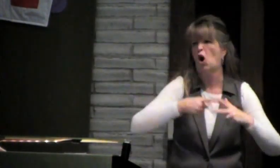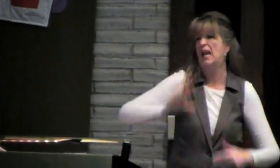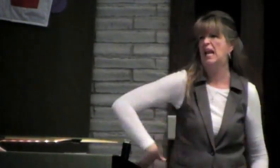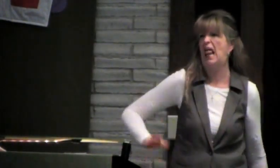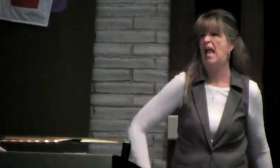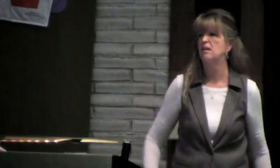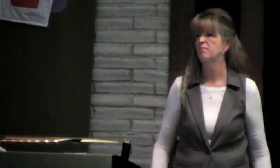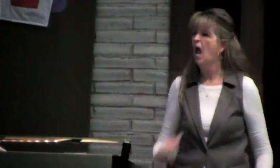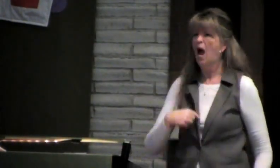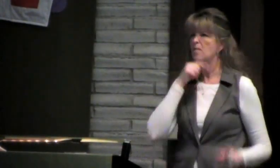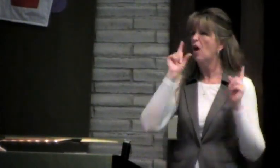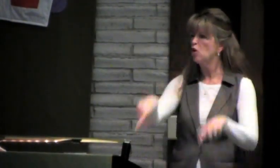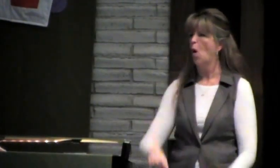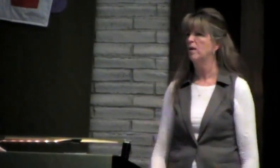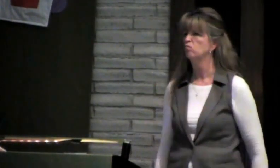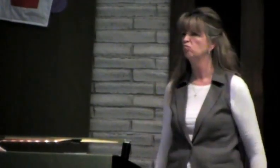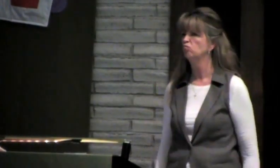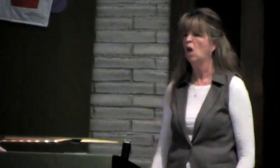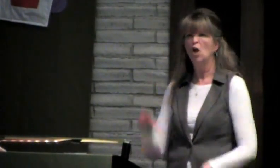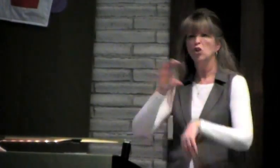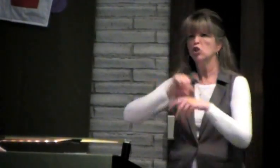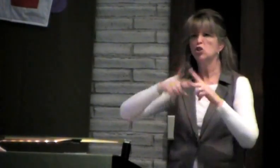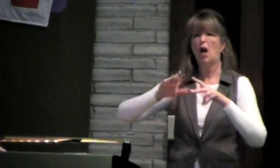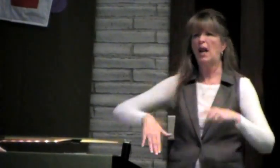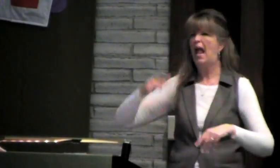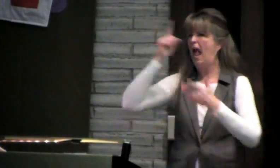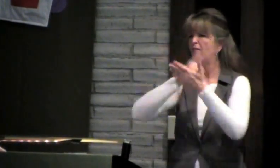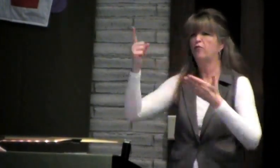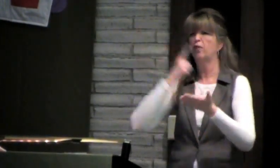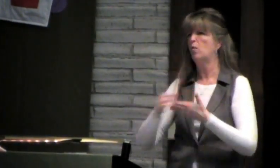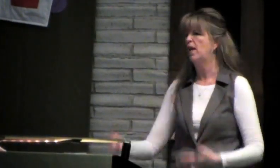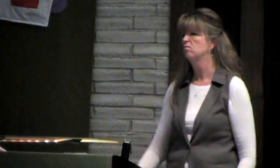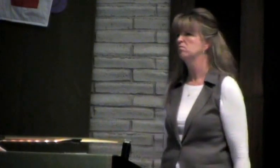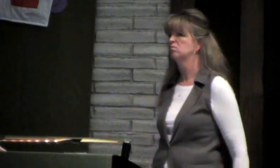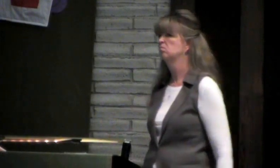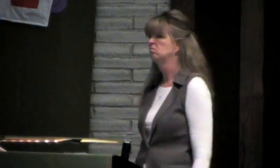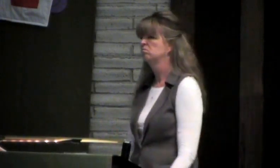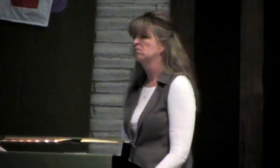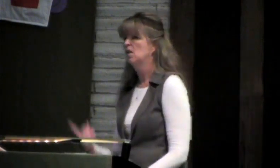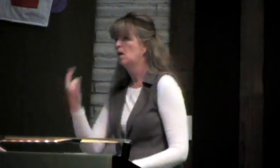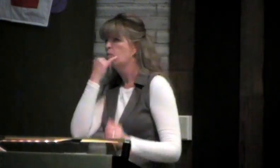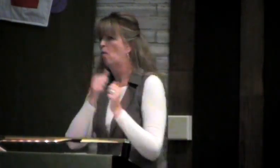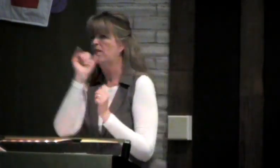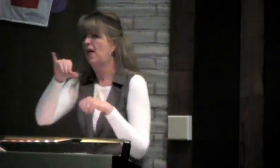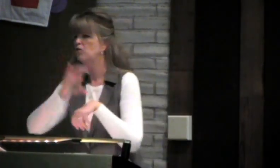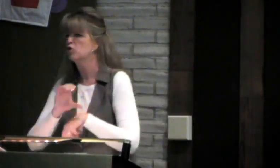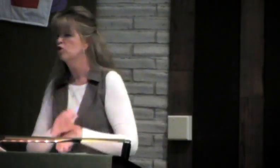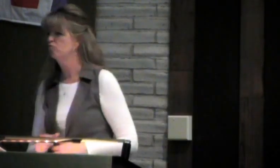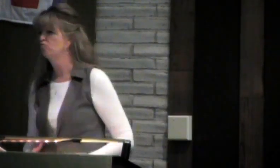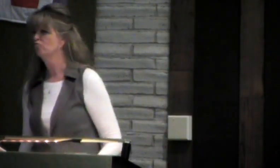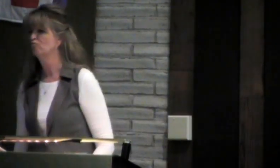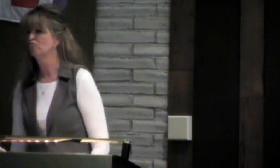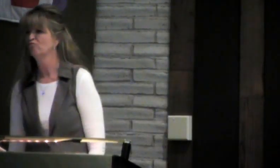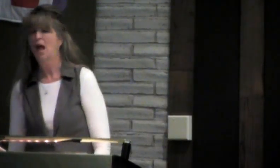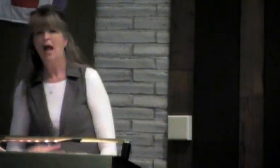the time. You know it doesn't start on time. I am not going to that church. It starts late every week. Something's wrong with that church.